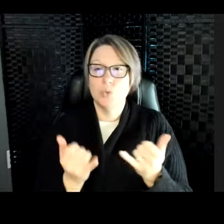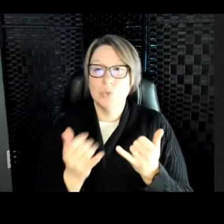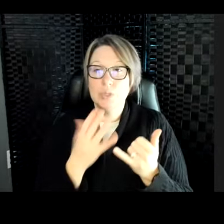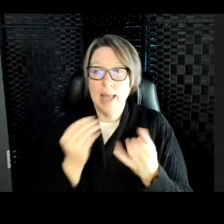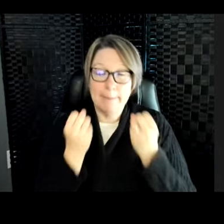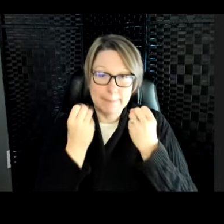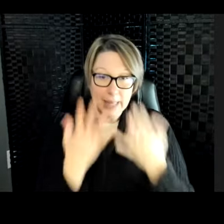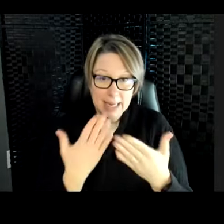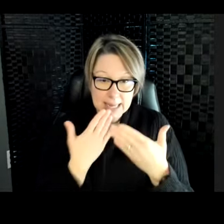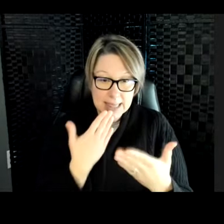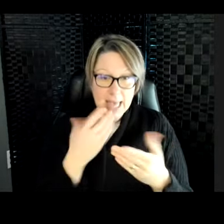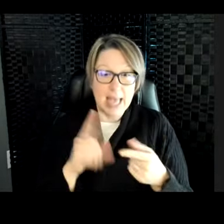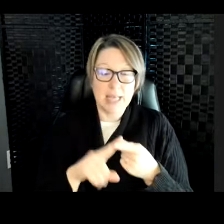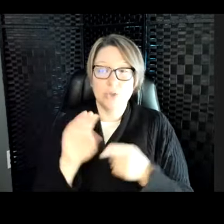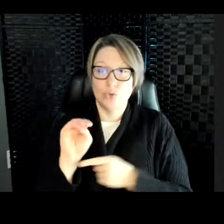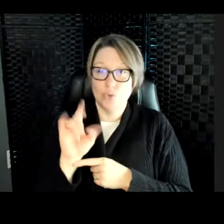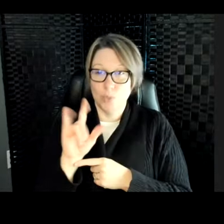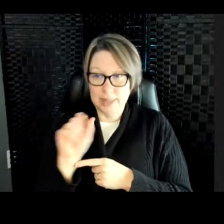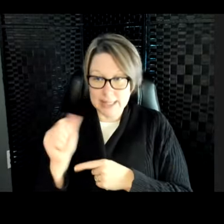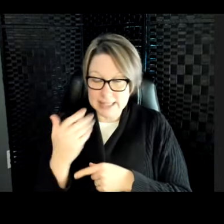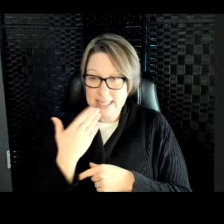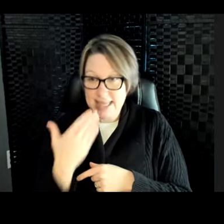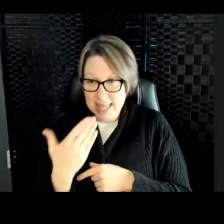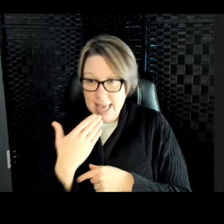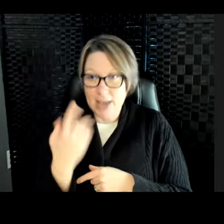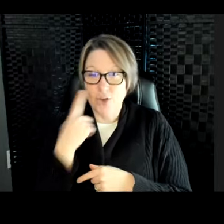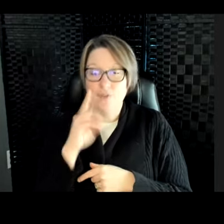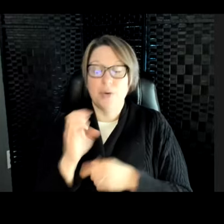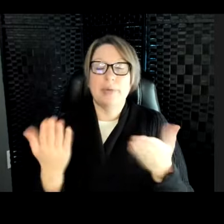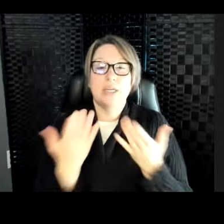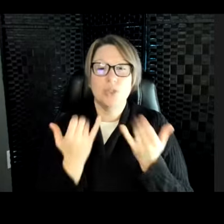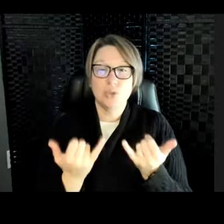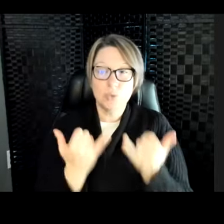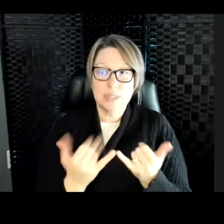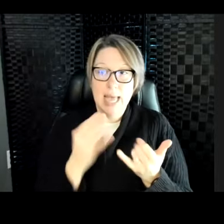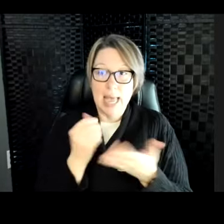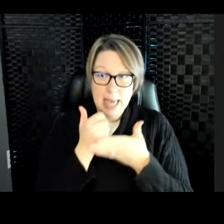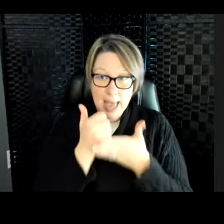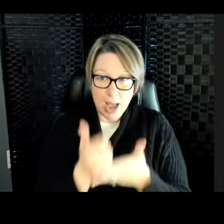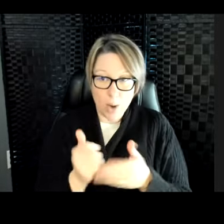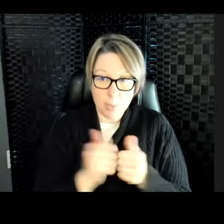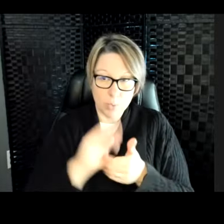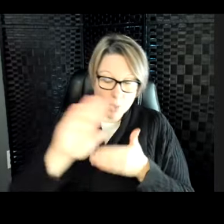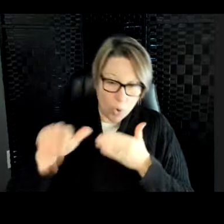thanks to Ms. Melissa. Thank you so, so much for being here today and helping with all of the wonderful teaching and learning.